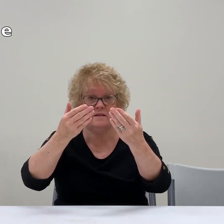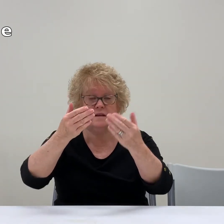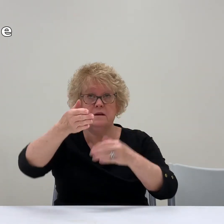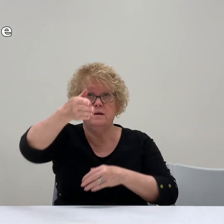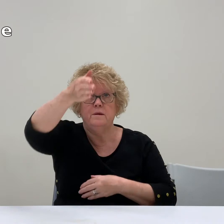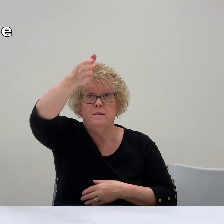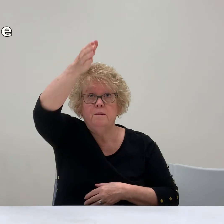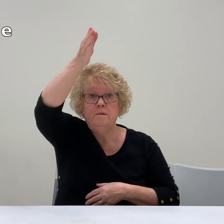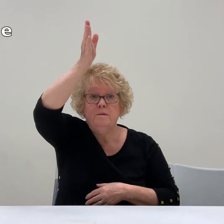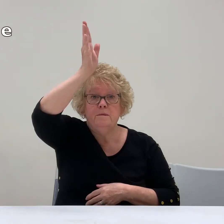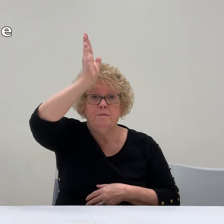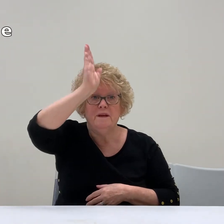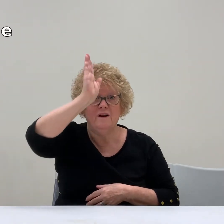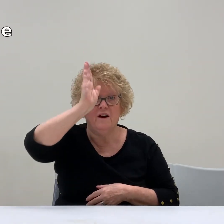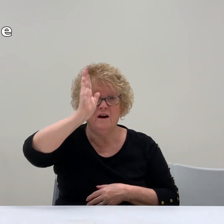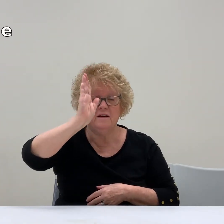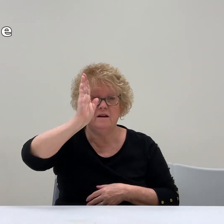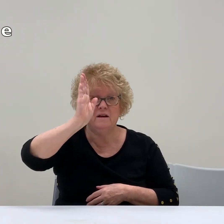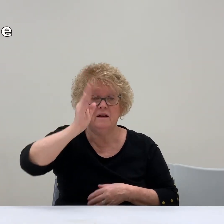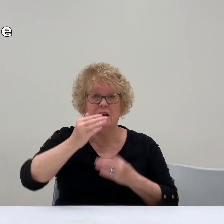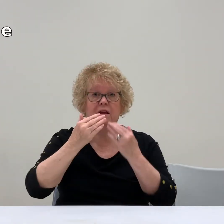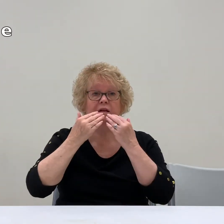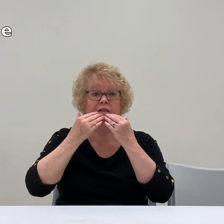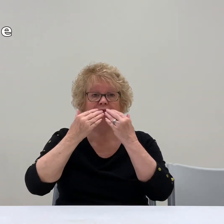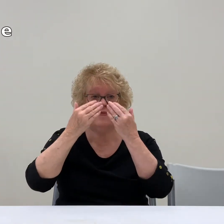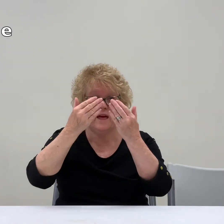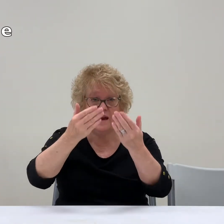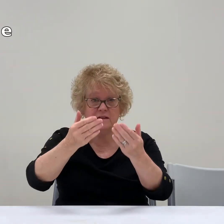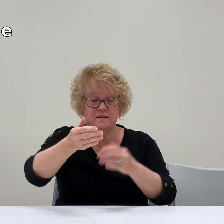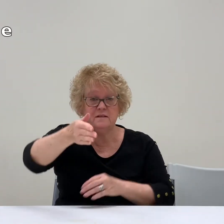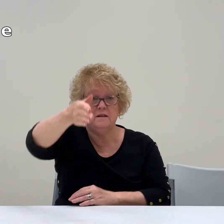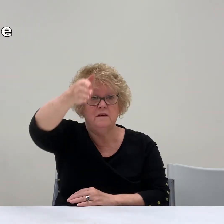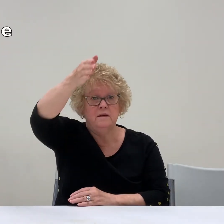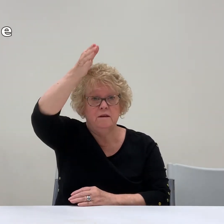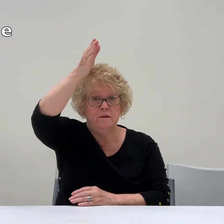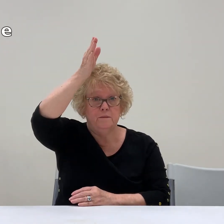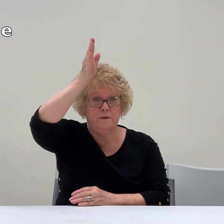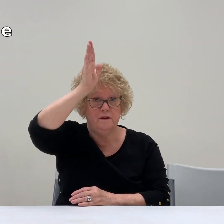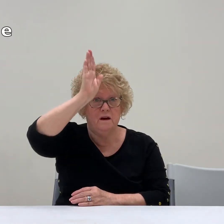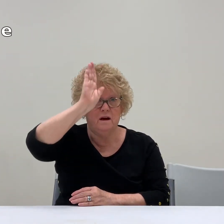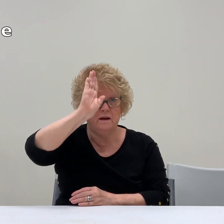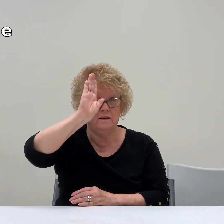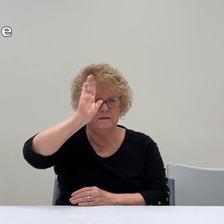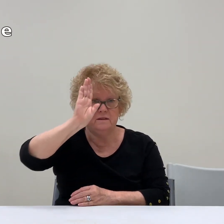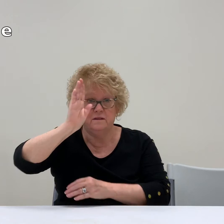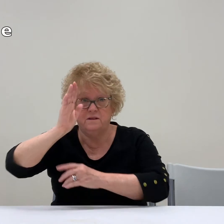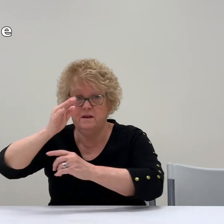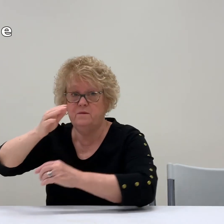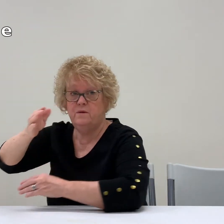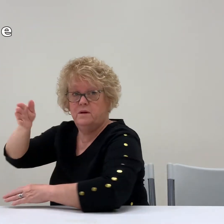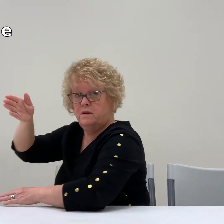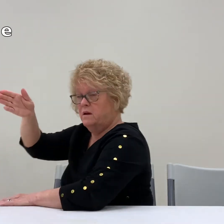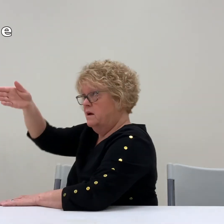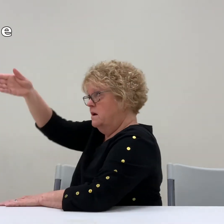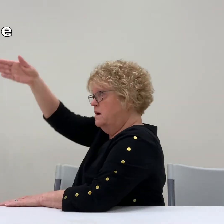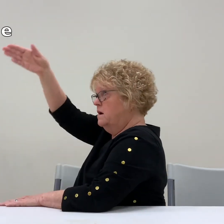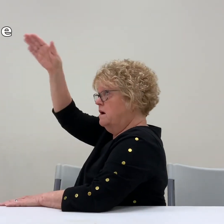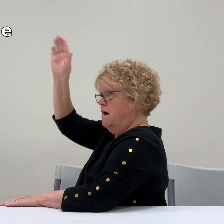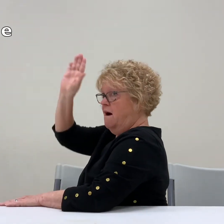be to God. Thanks be to God. God.